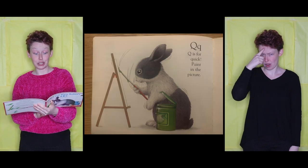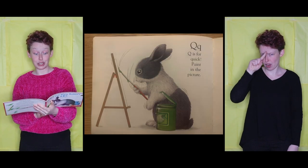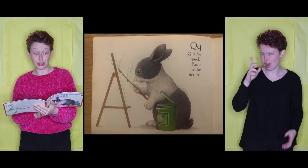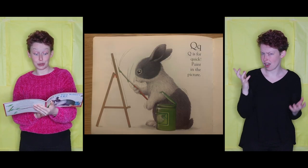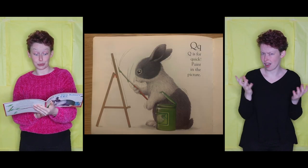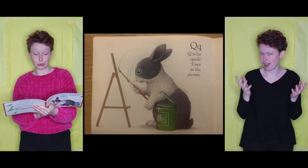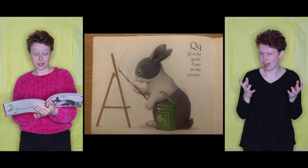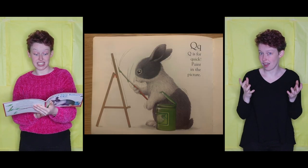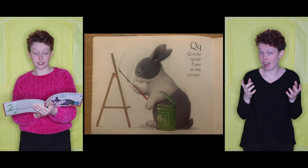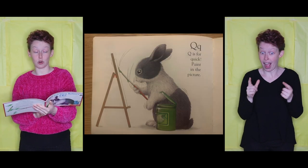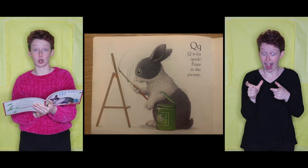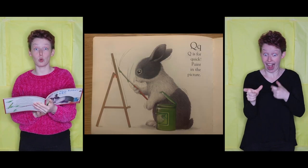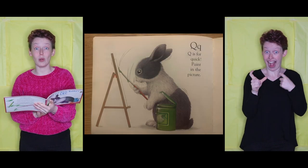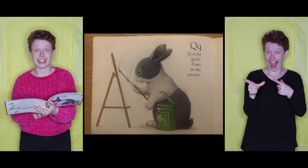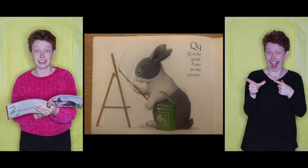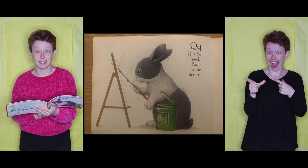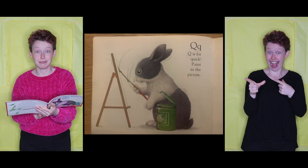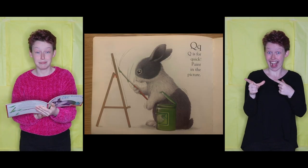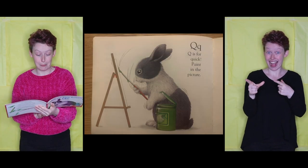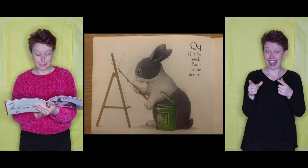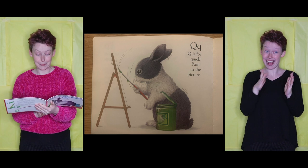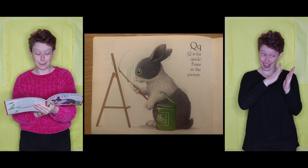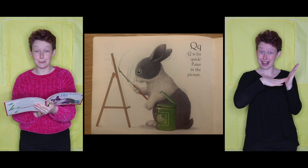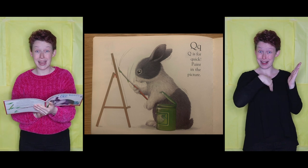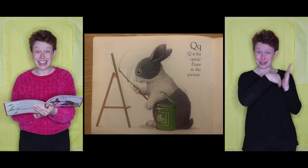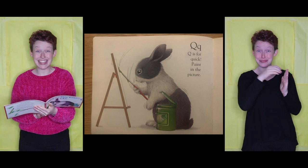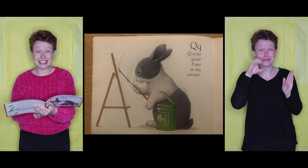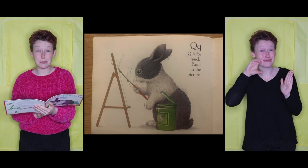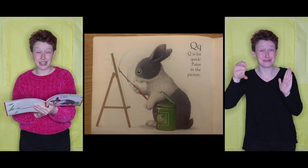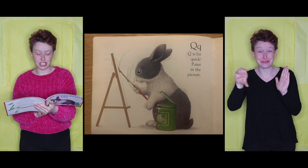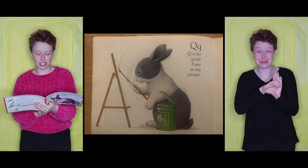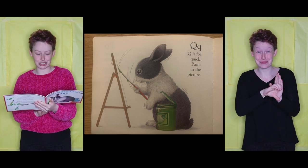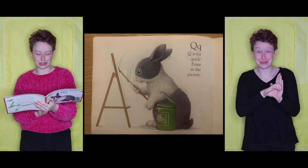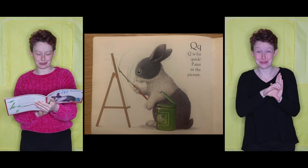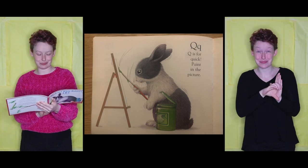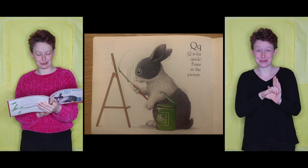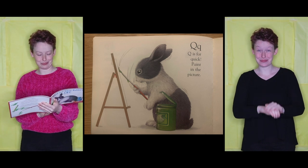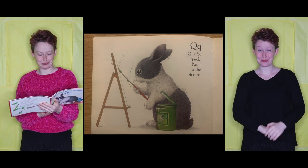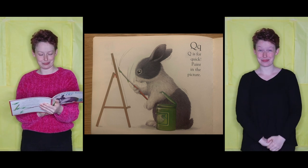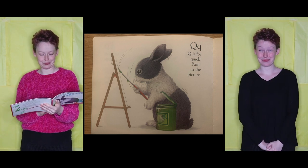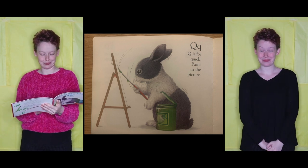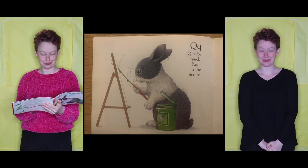Q is for Quick, Paint in the Picture!